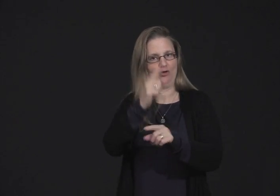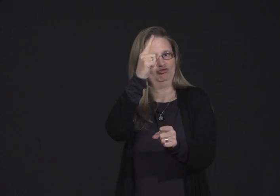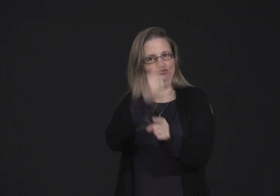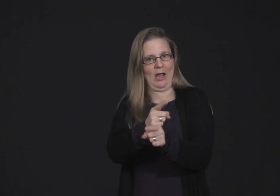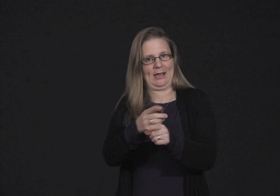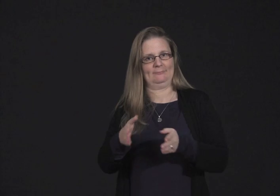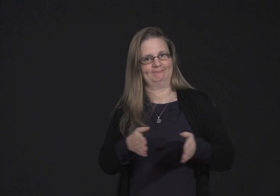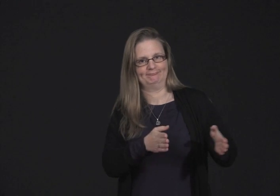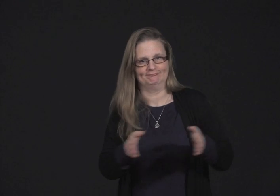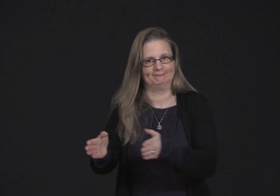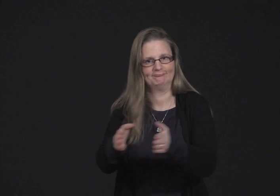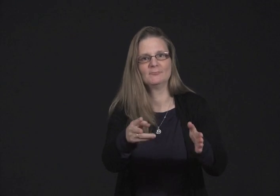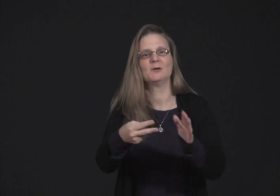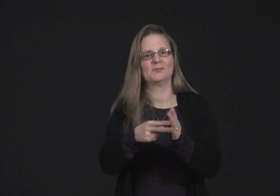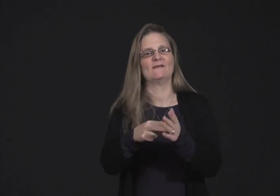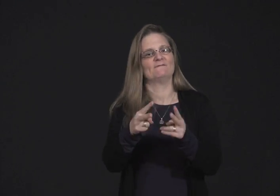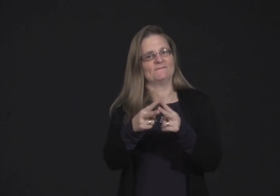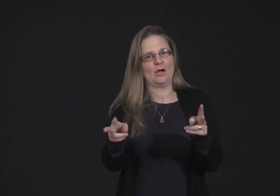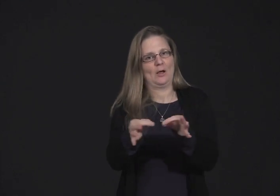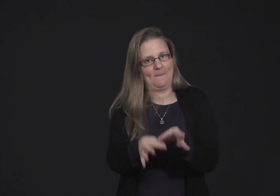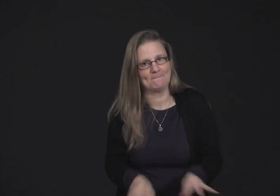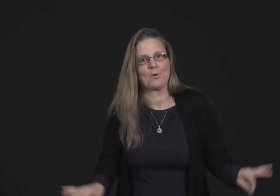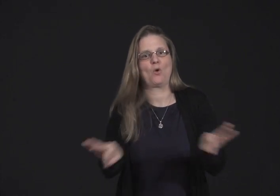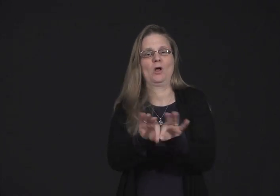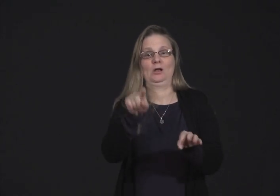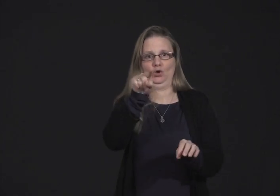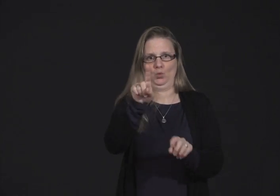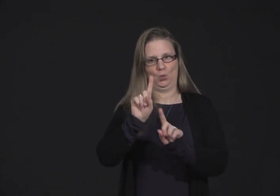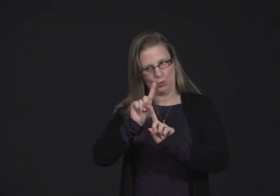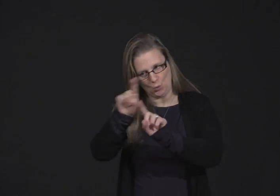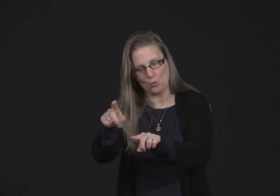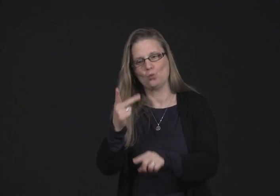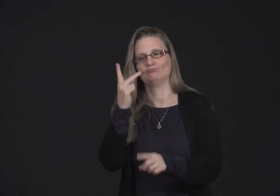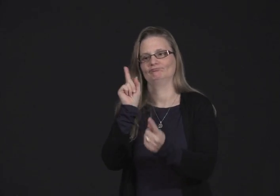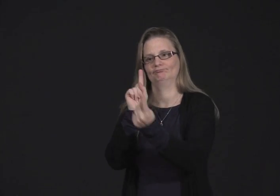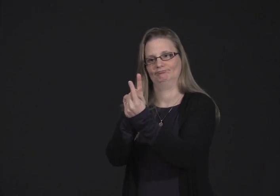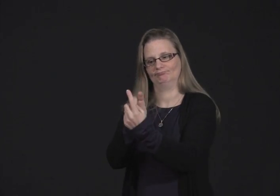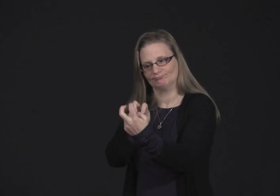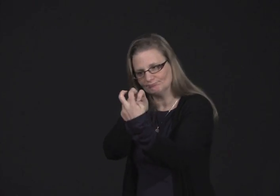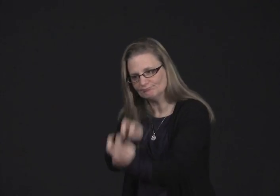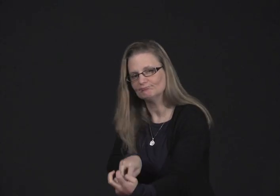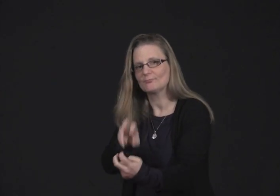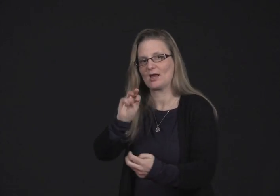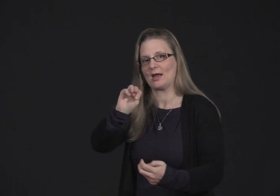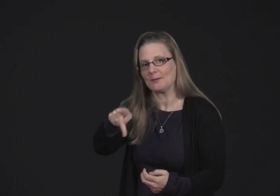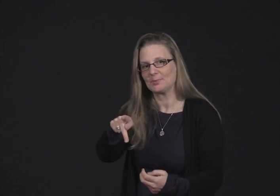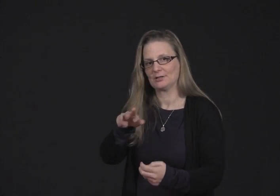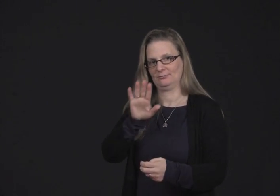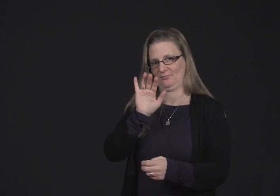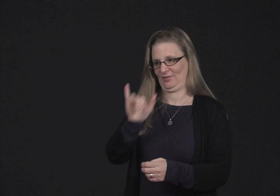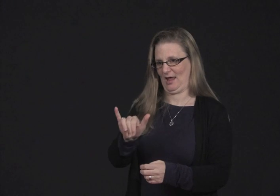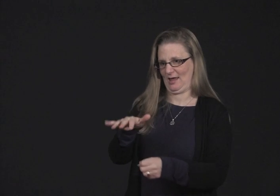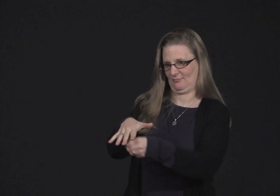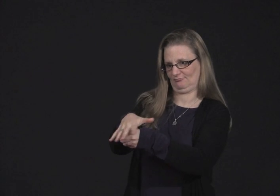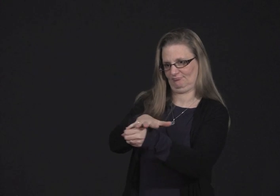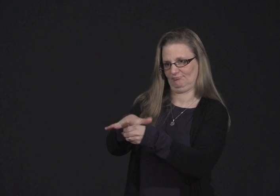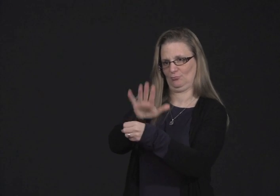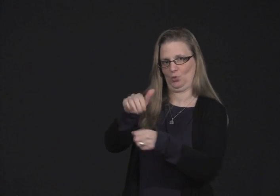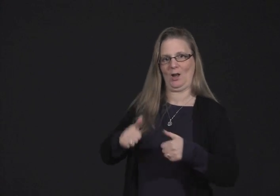definitely confirmed that we're on the right path, which is very critical for all of you to go and meet with your MPs